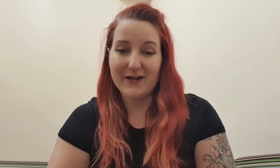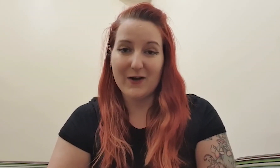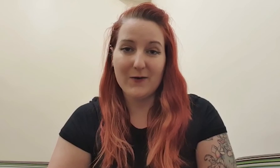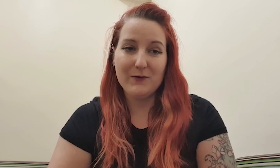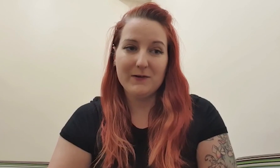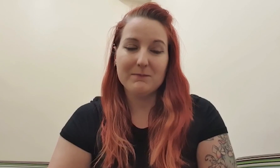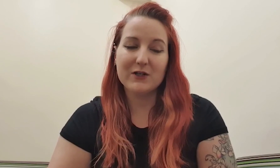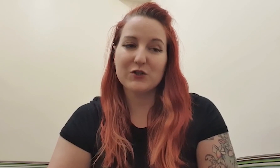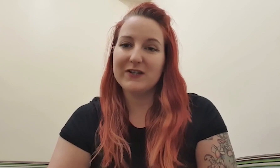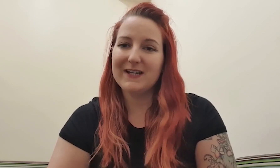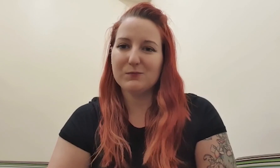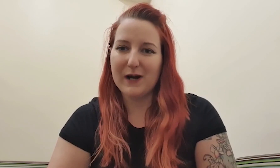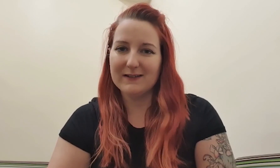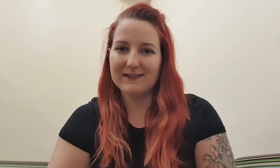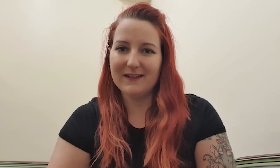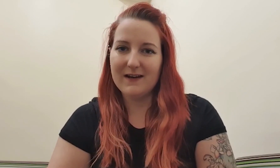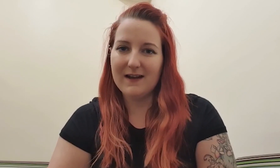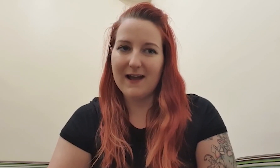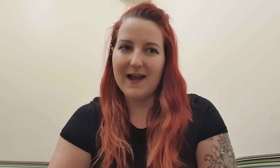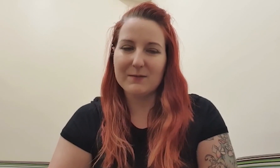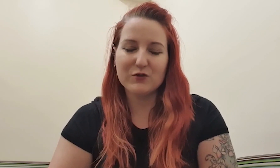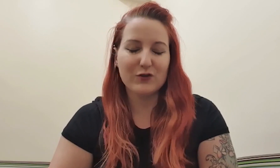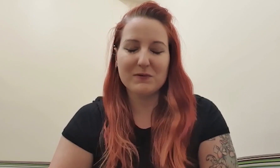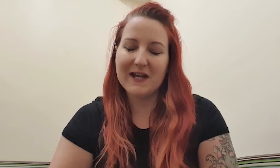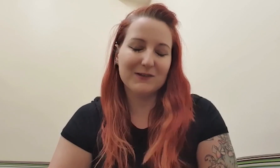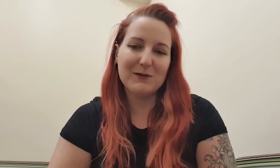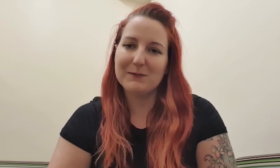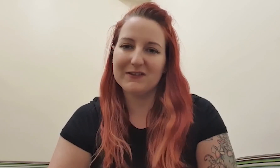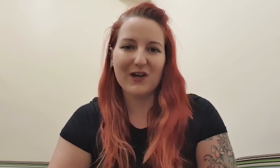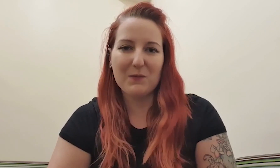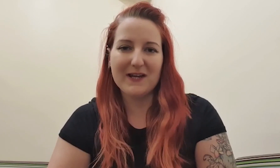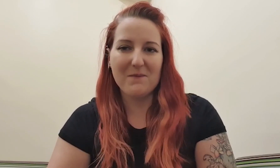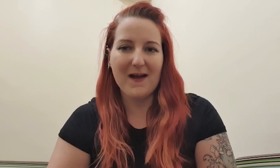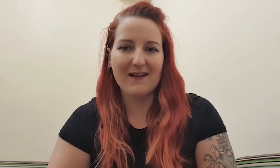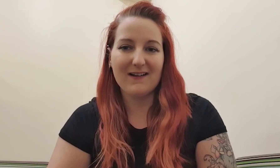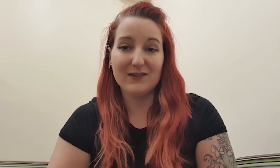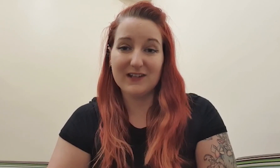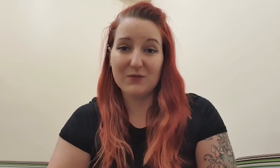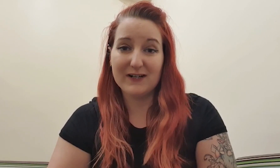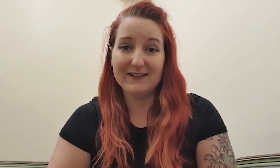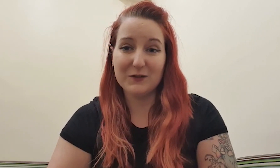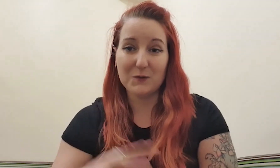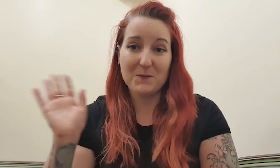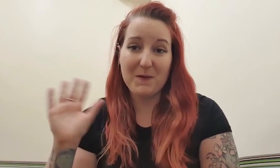a go. Make sure you keep practicing, and I'm sure you'll be experts by the time we get back. I'll see you really soon. Bye!